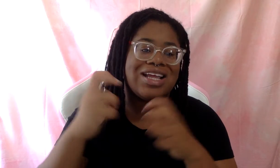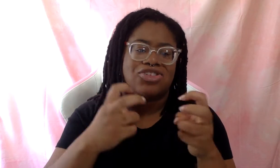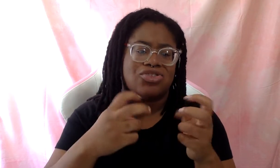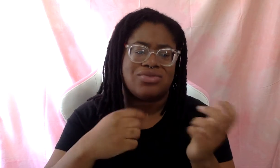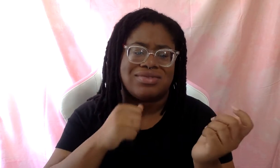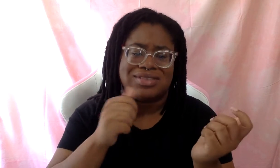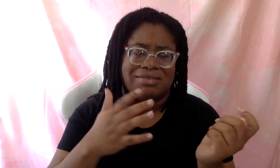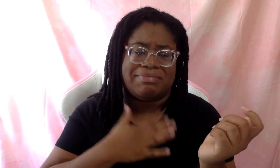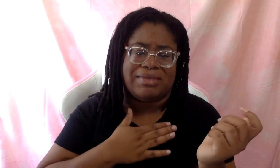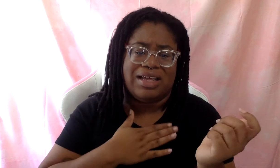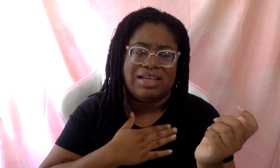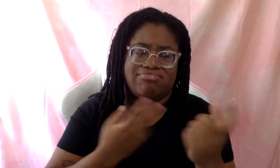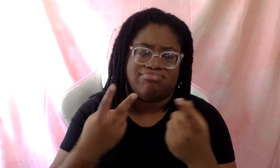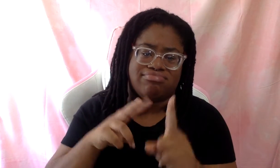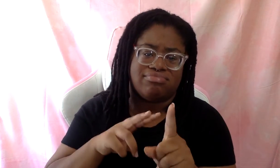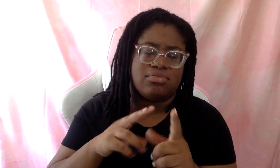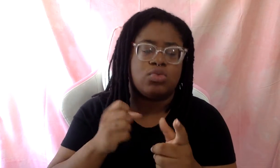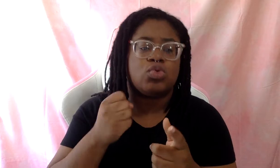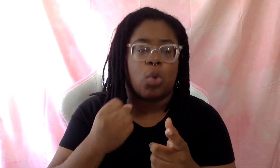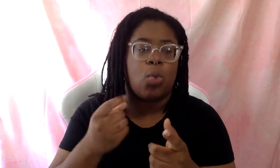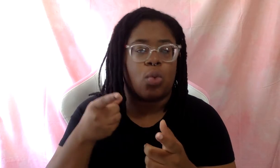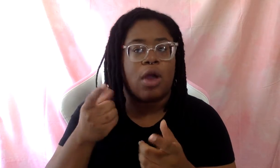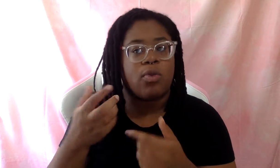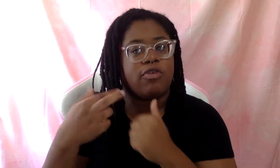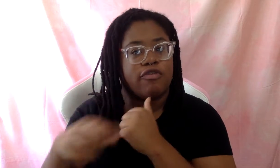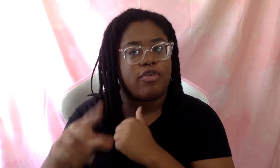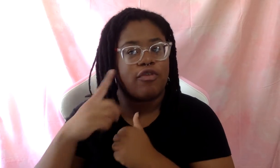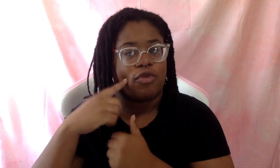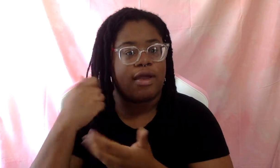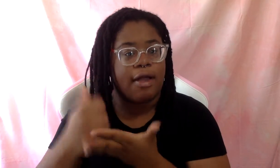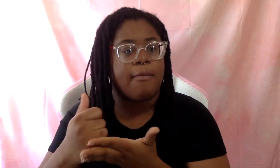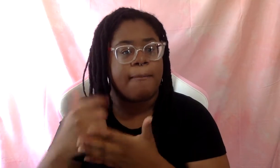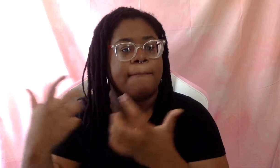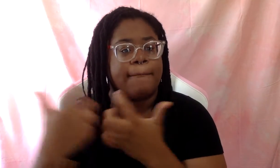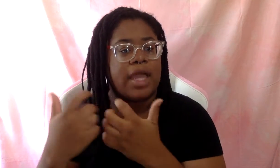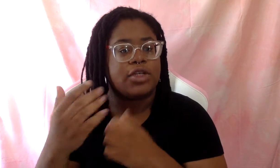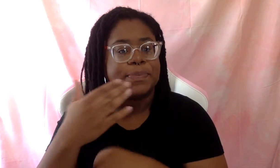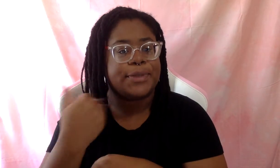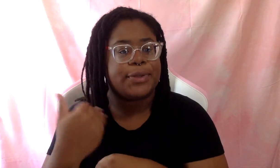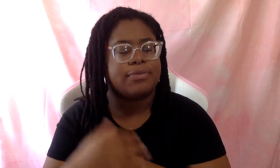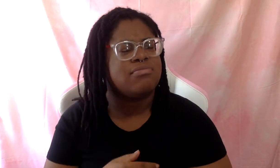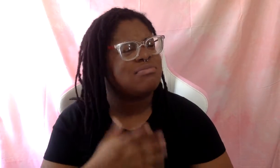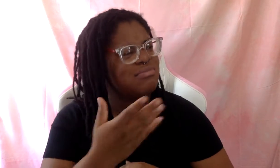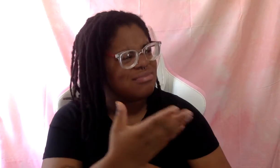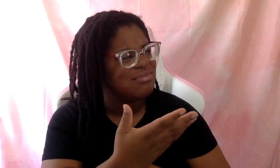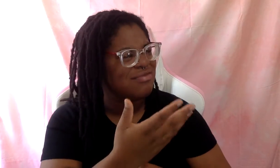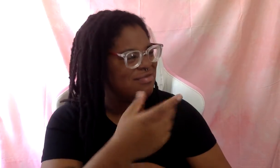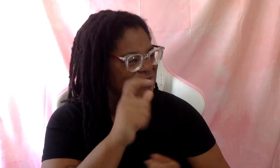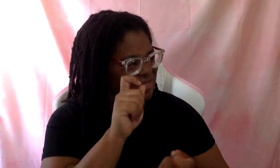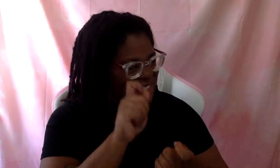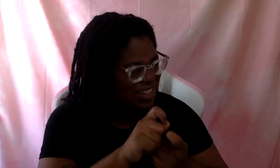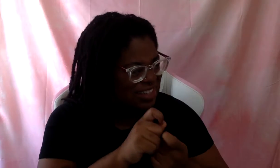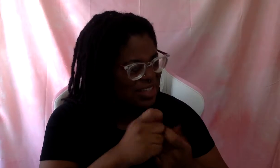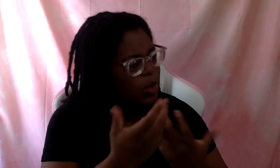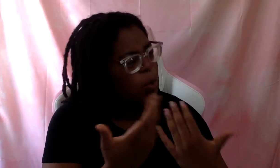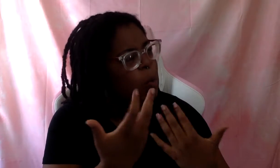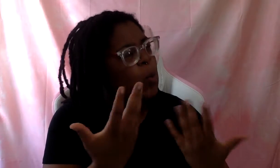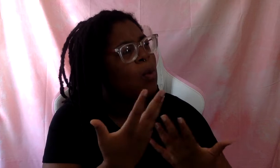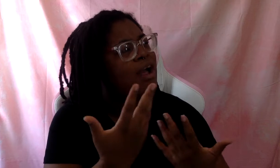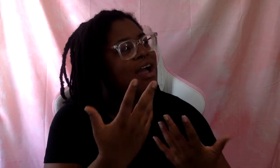in that sense. Hmm. And if you don't mind being specific, what are the types of clients that you are now redirecting? Yeah.